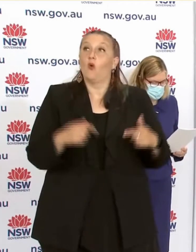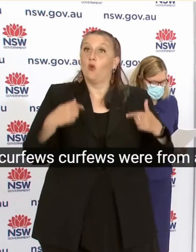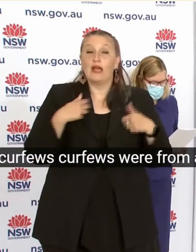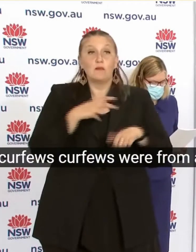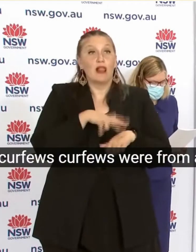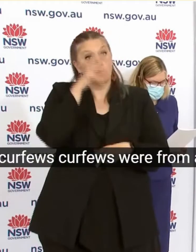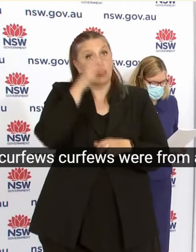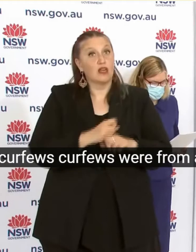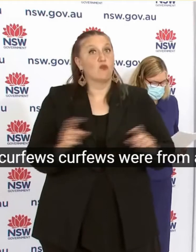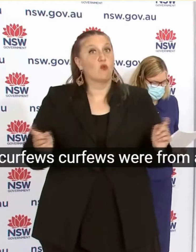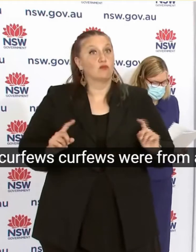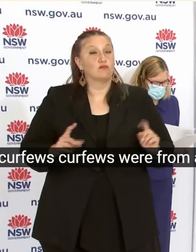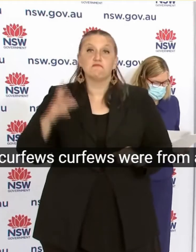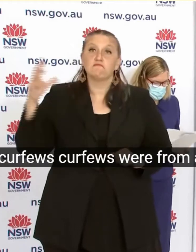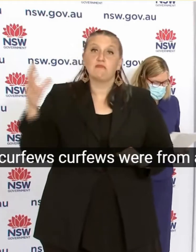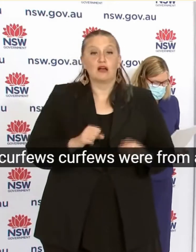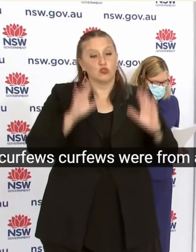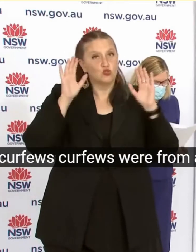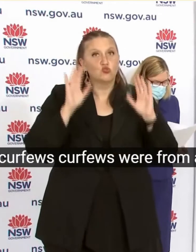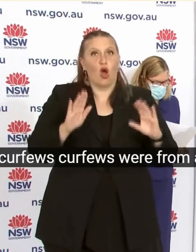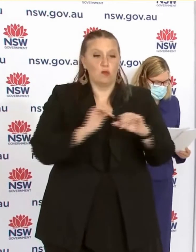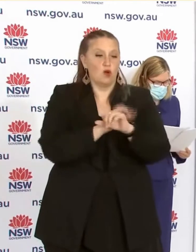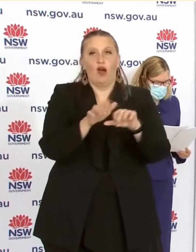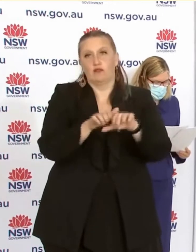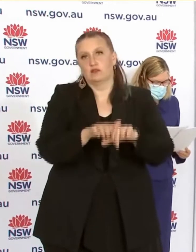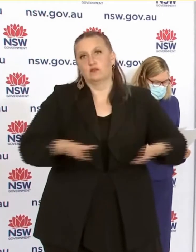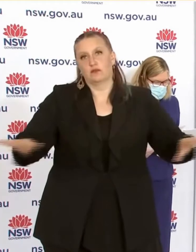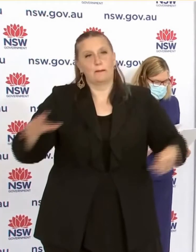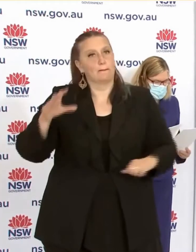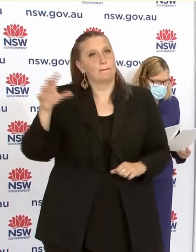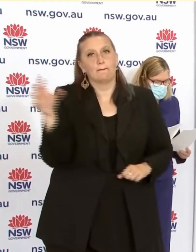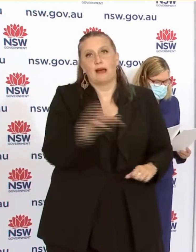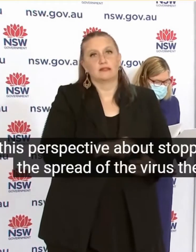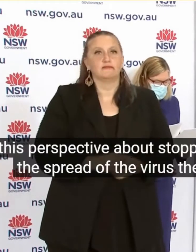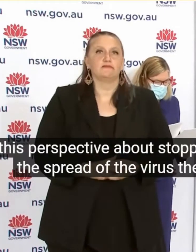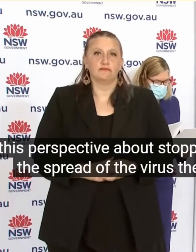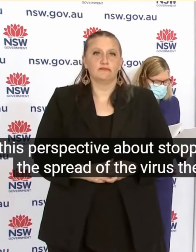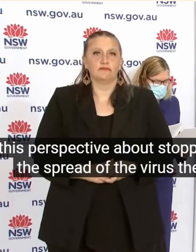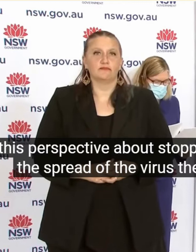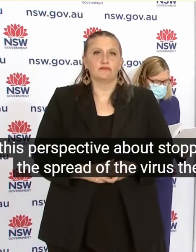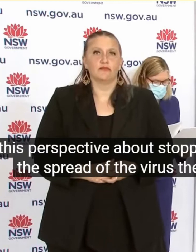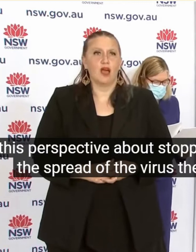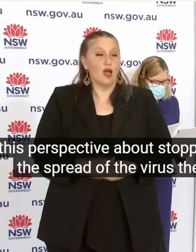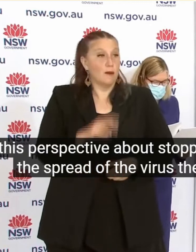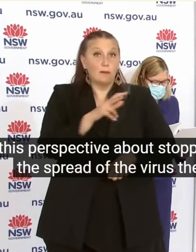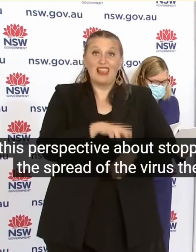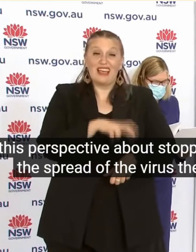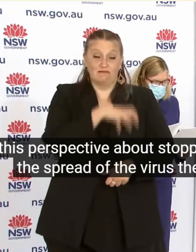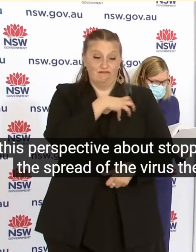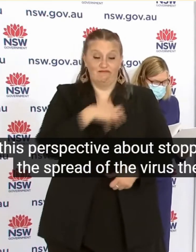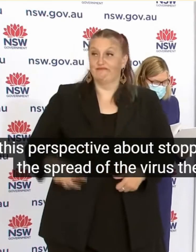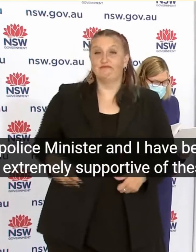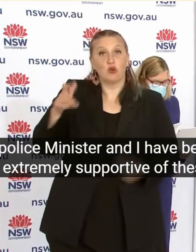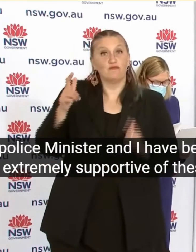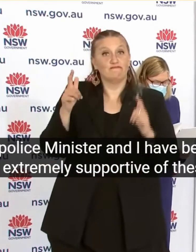About stopping The spread of the virus The police minister And I have been Extremely supportive Of these powers And we certainly